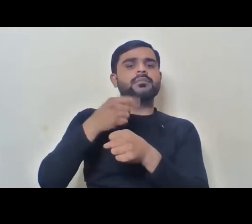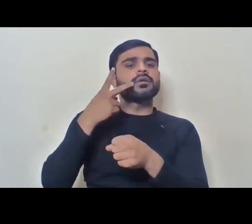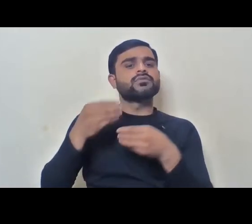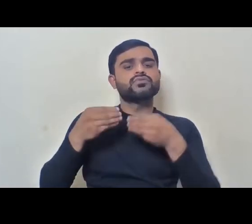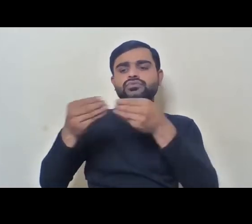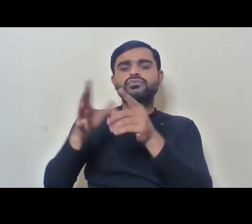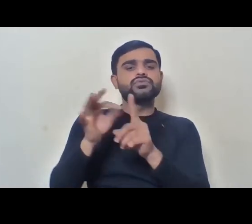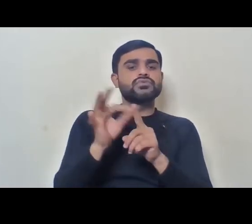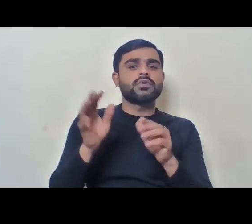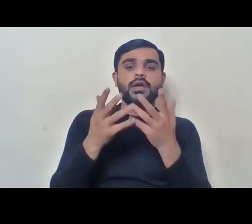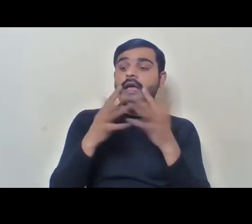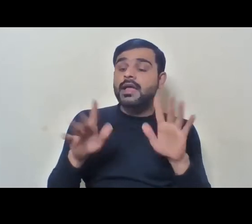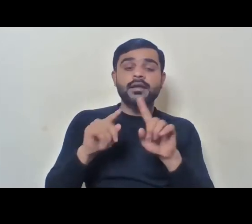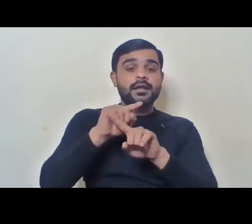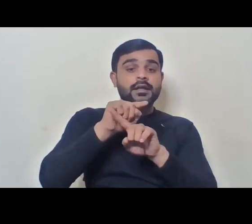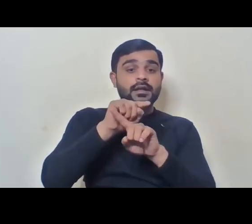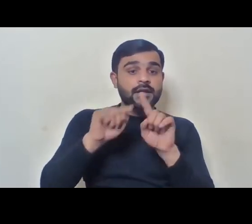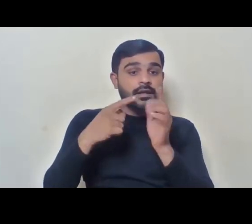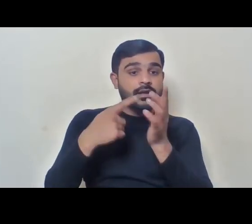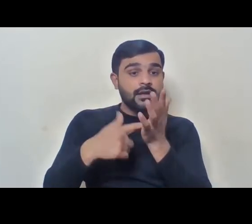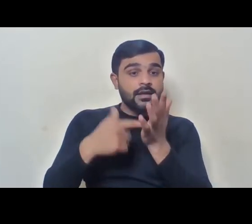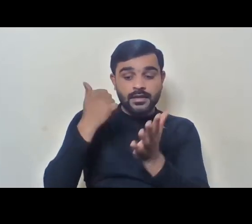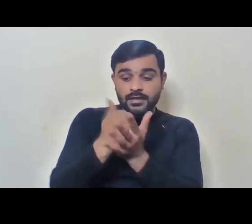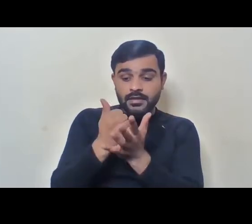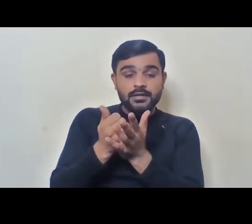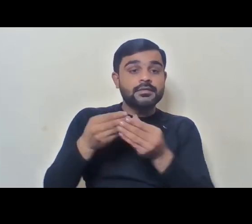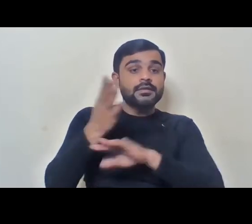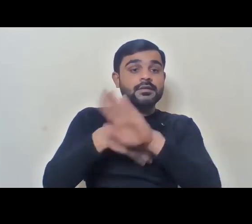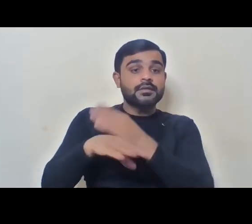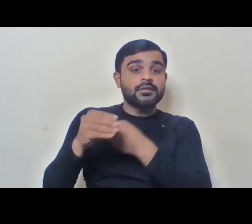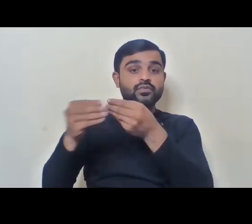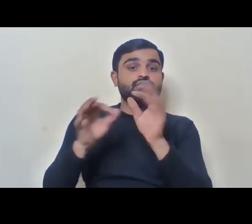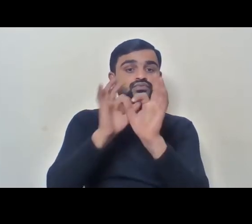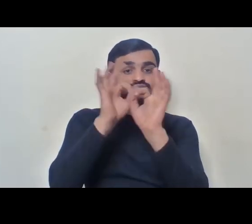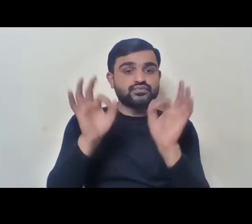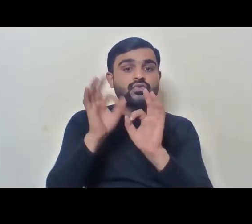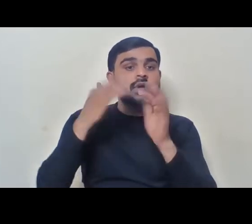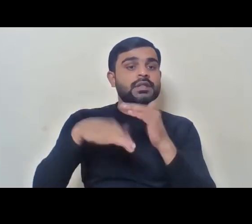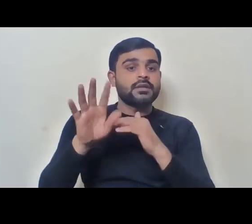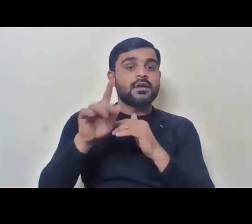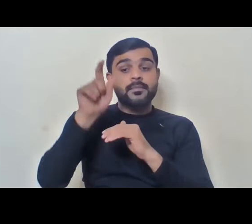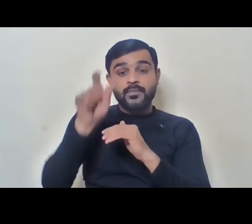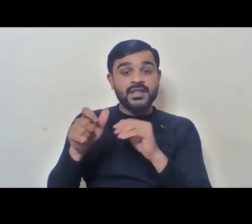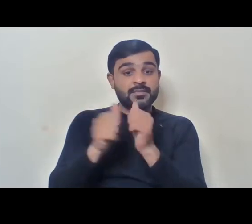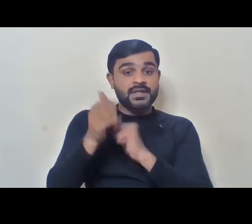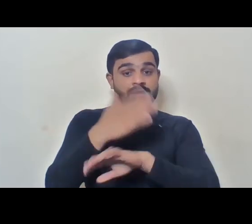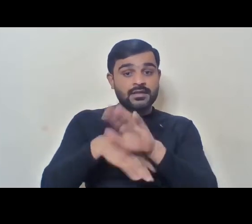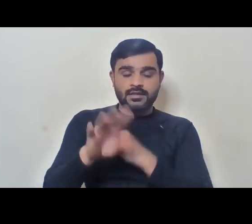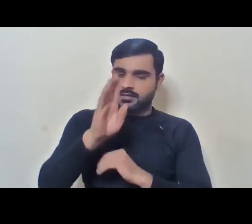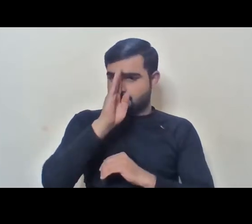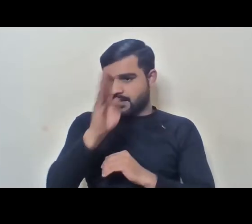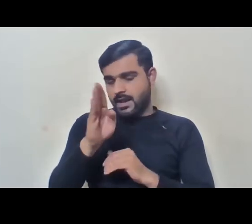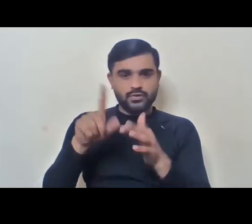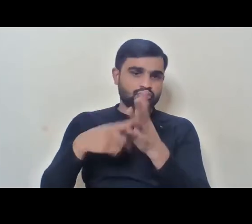any reservations in promotions. So, the person with disability will get the direct